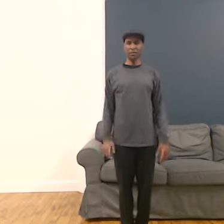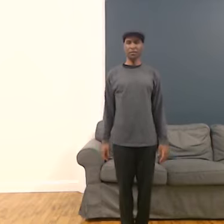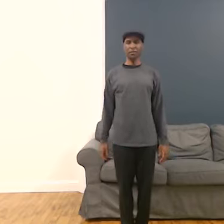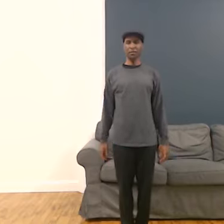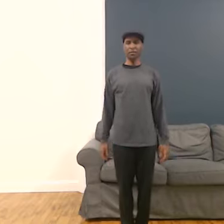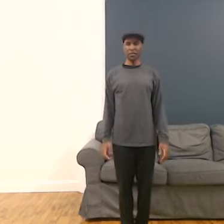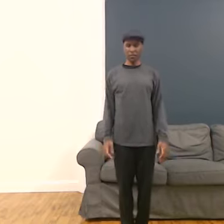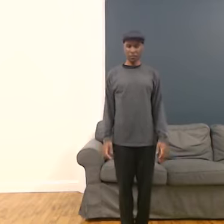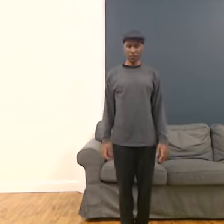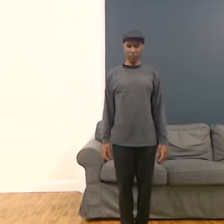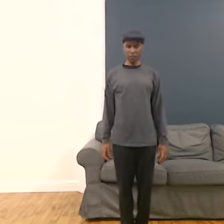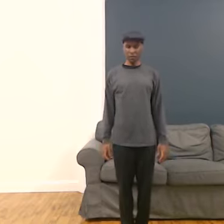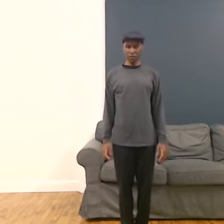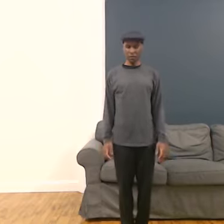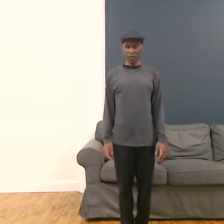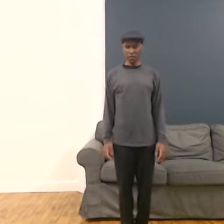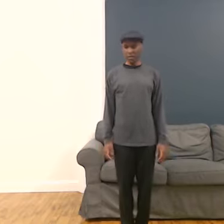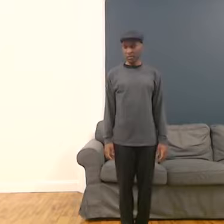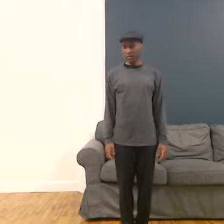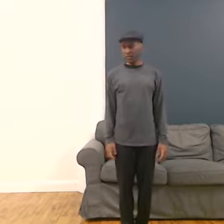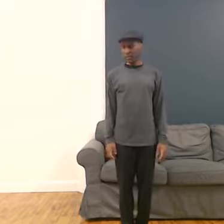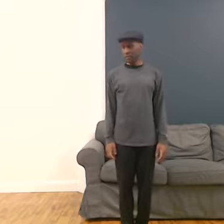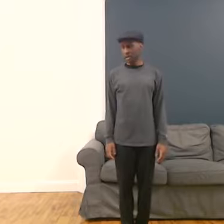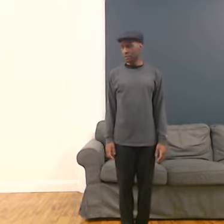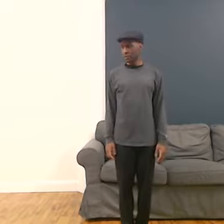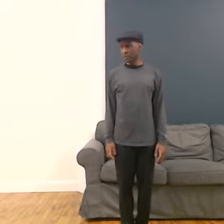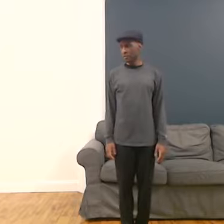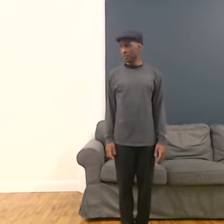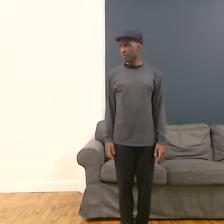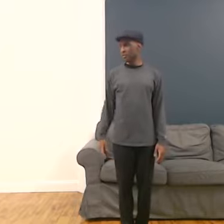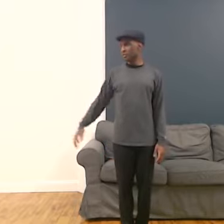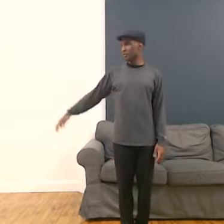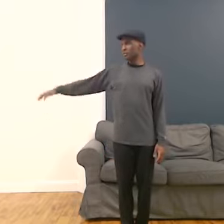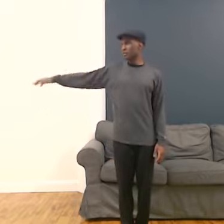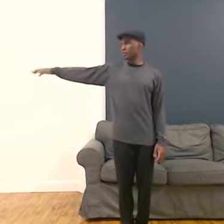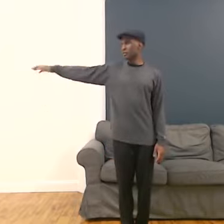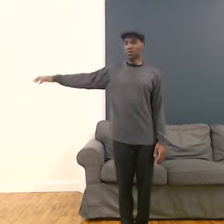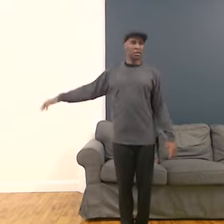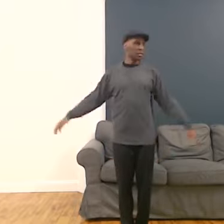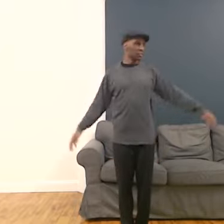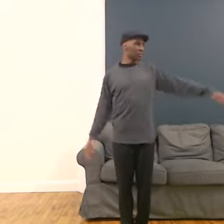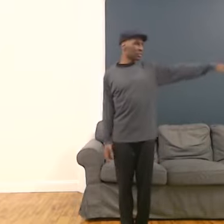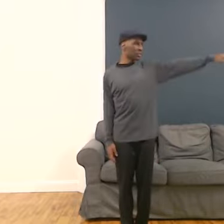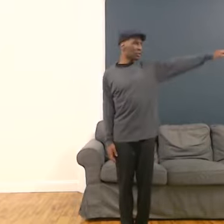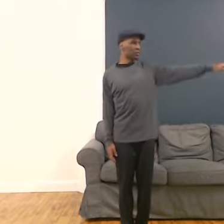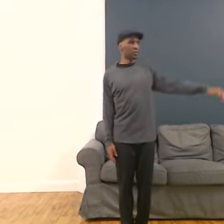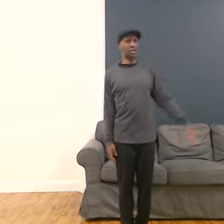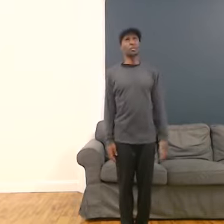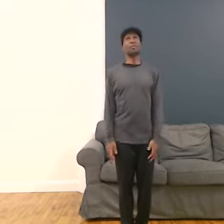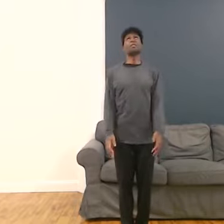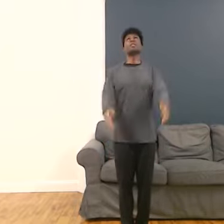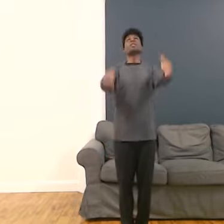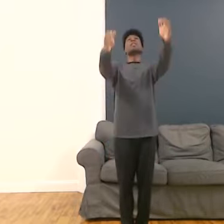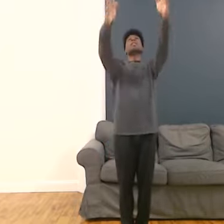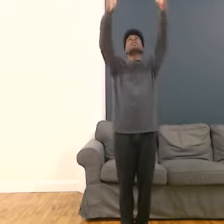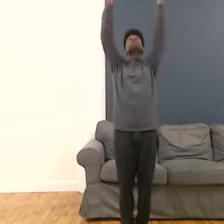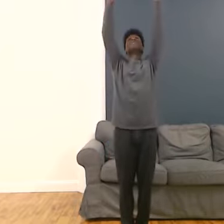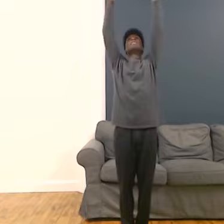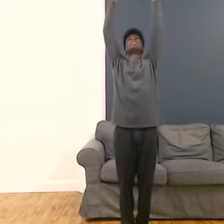yourself. Enough space to move, to step out, to swing the arms around, to move the